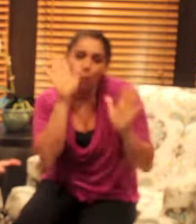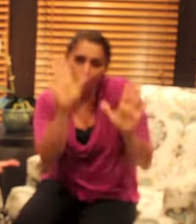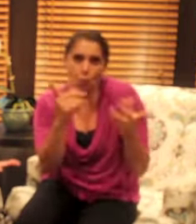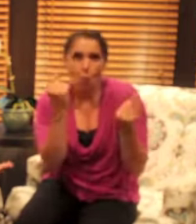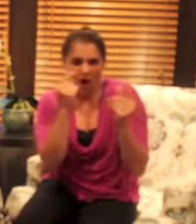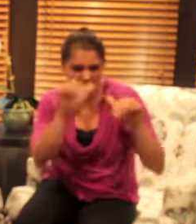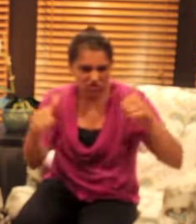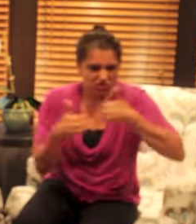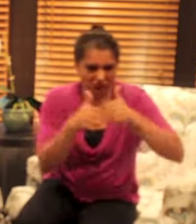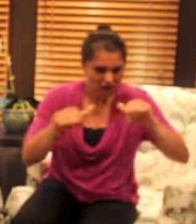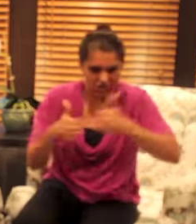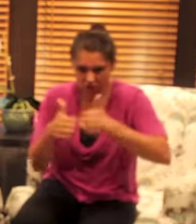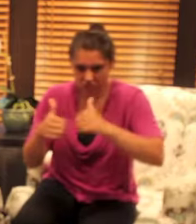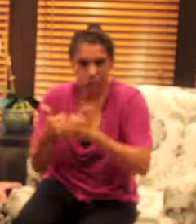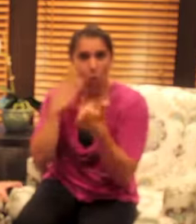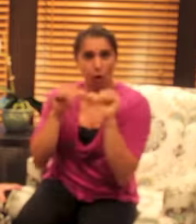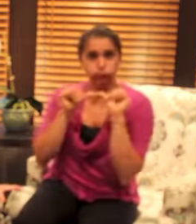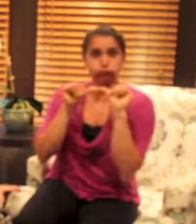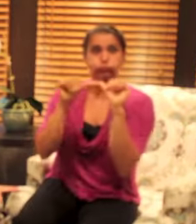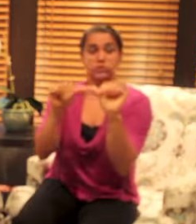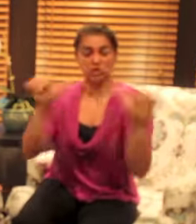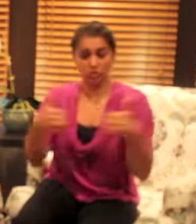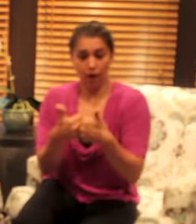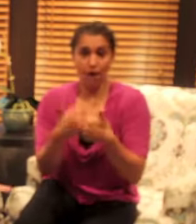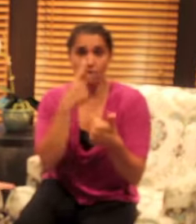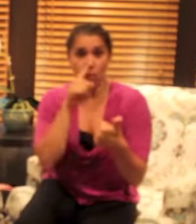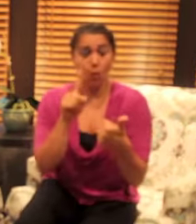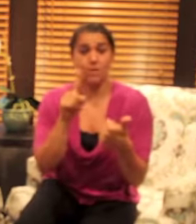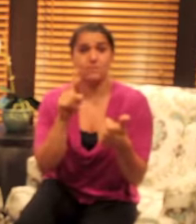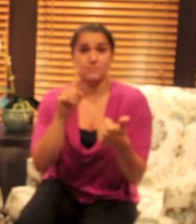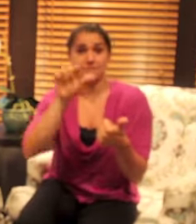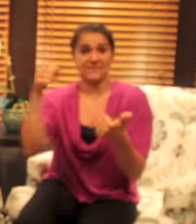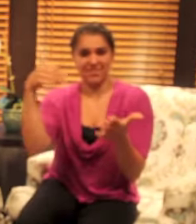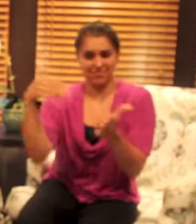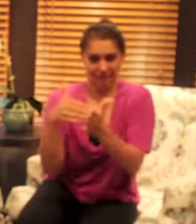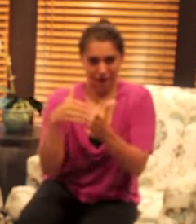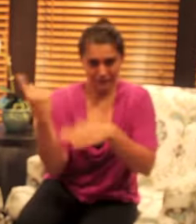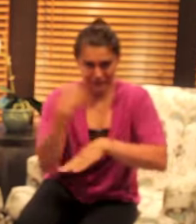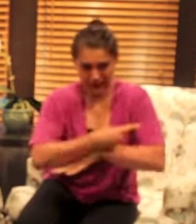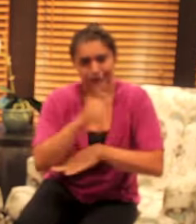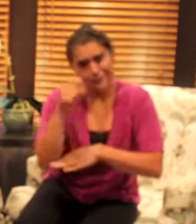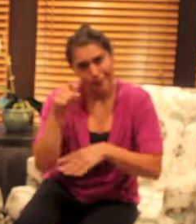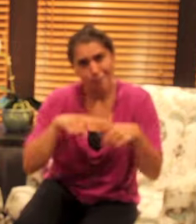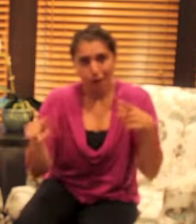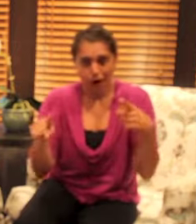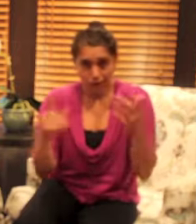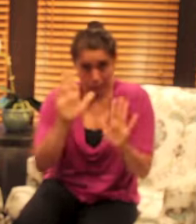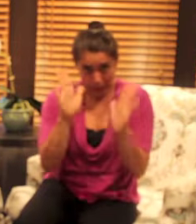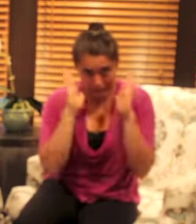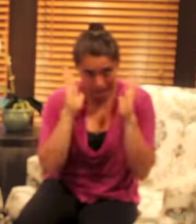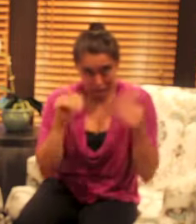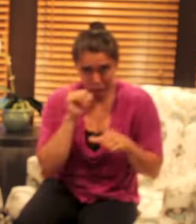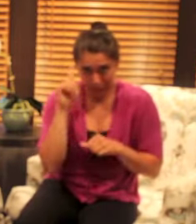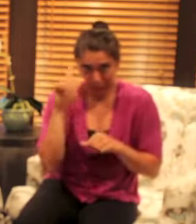lasts I don't know ten thousand days instead of ten days I really don't think we could keep your attention that long